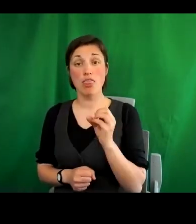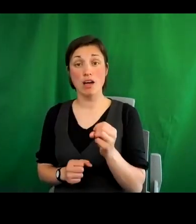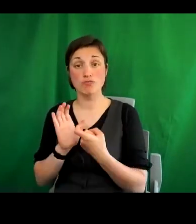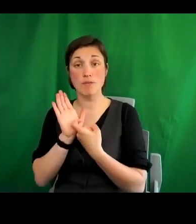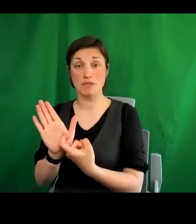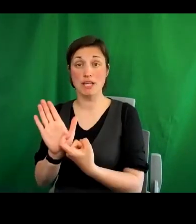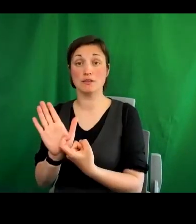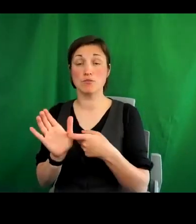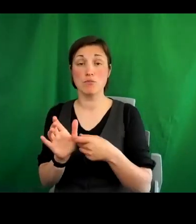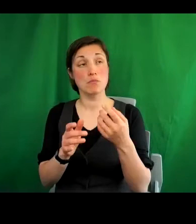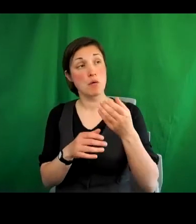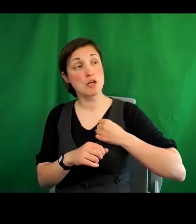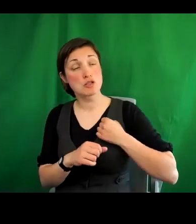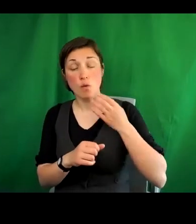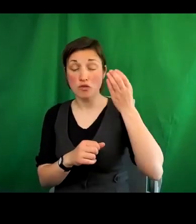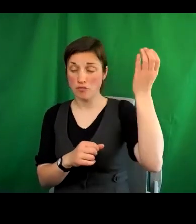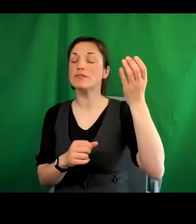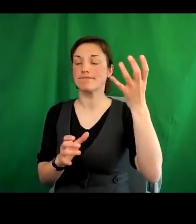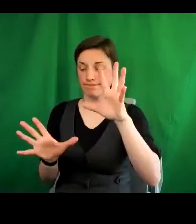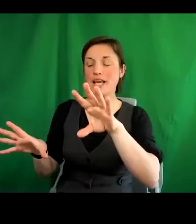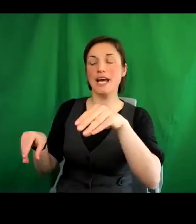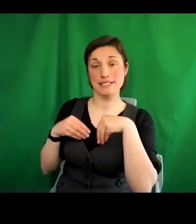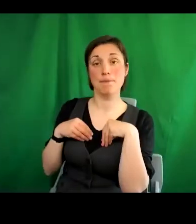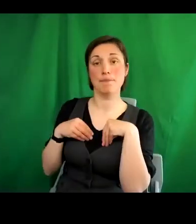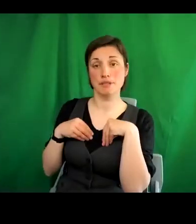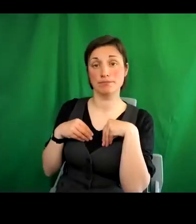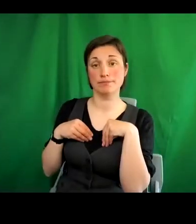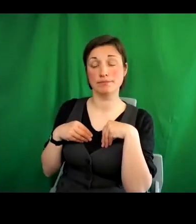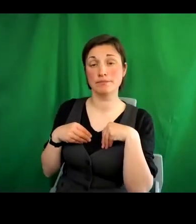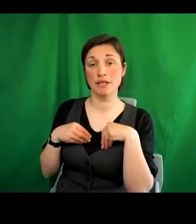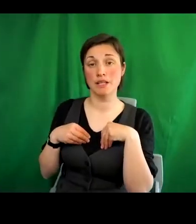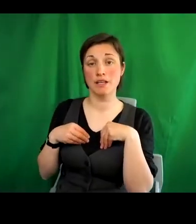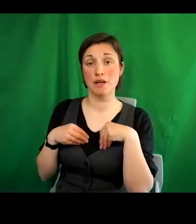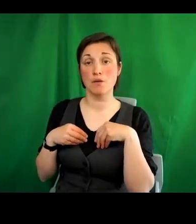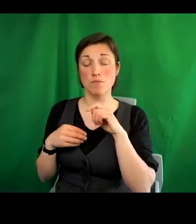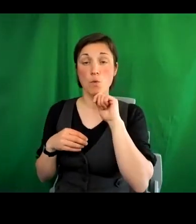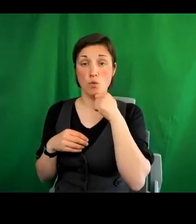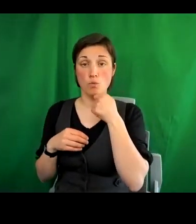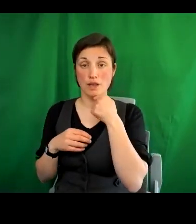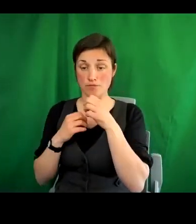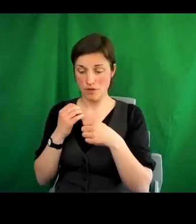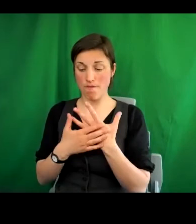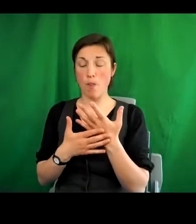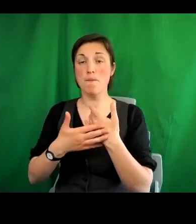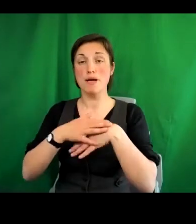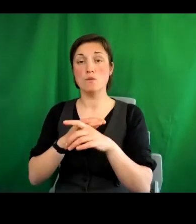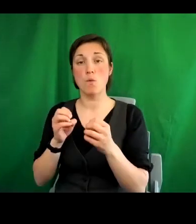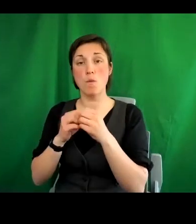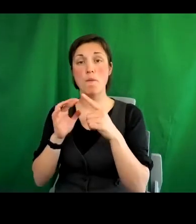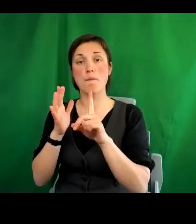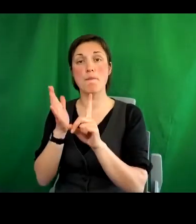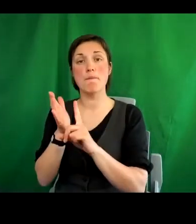Scottish Government. There will then be a bill that was also cross party support for this project.